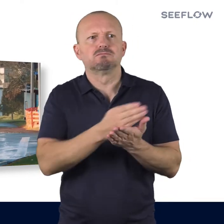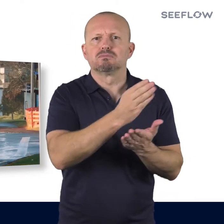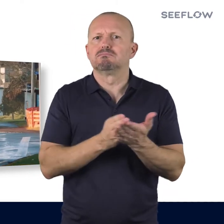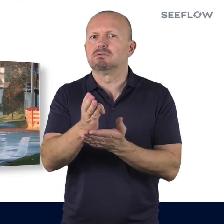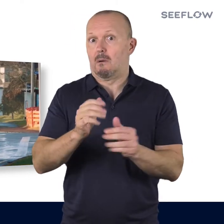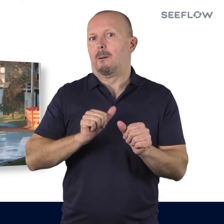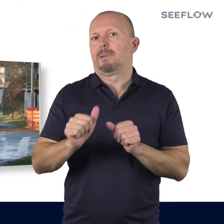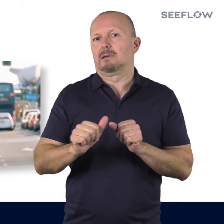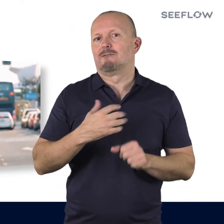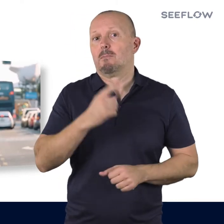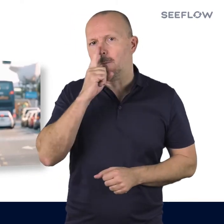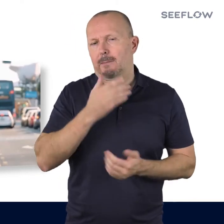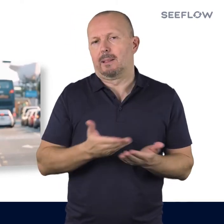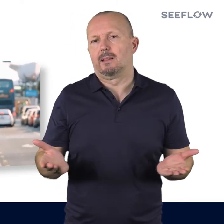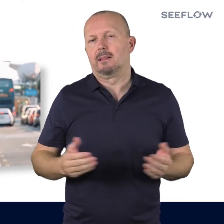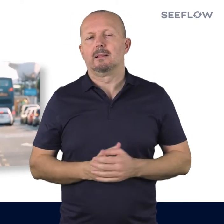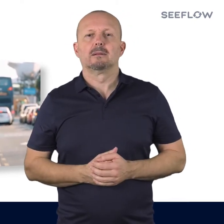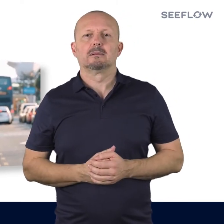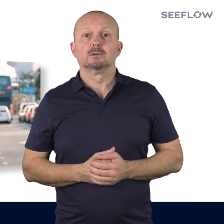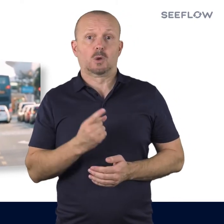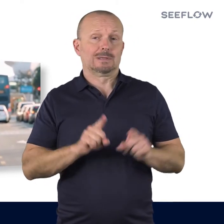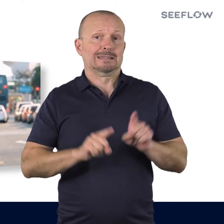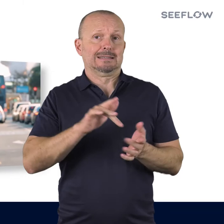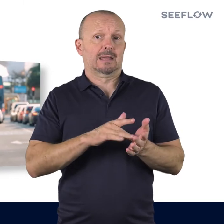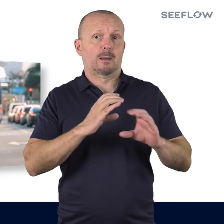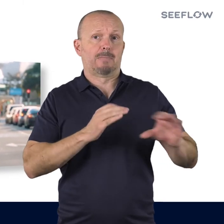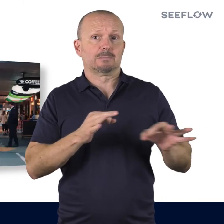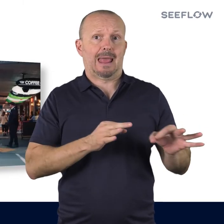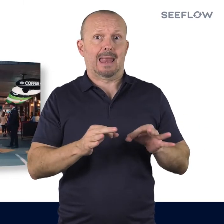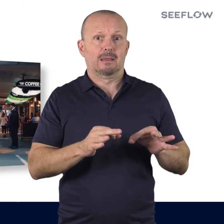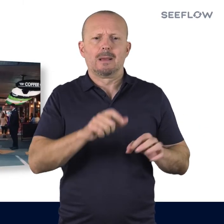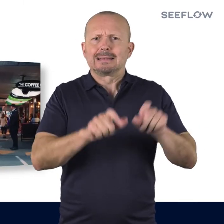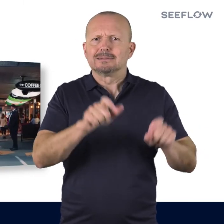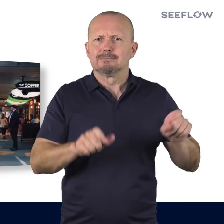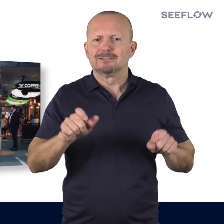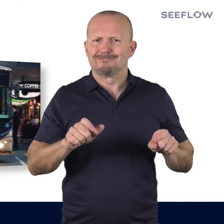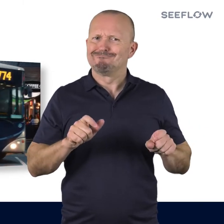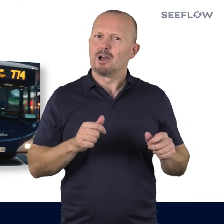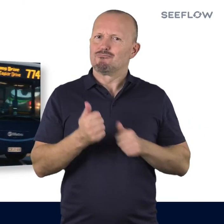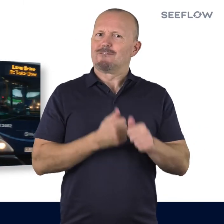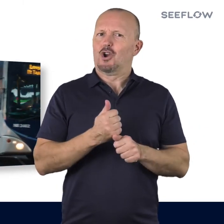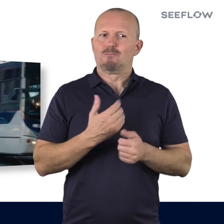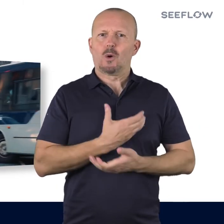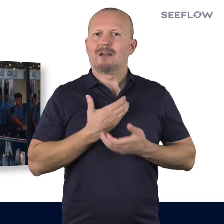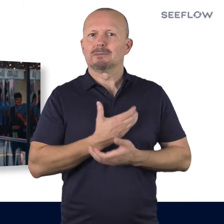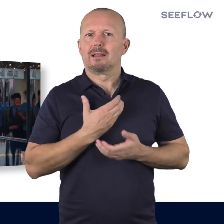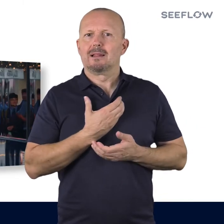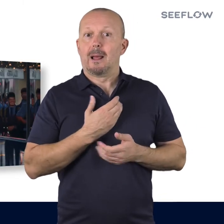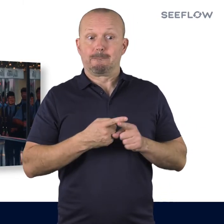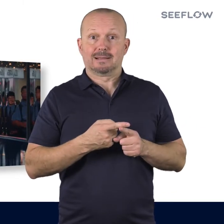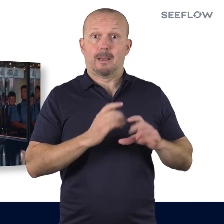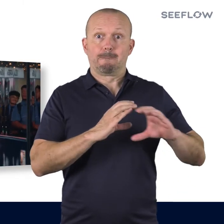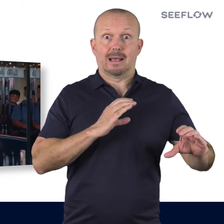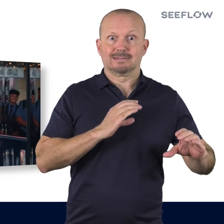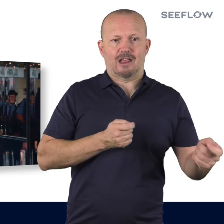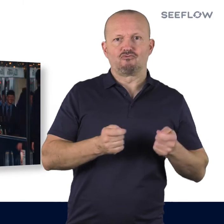The city centre bus plan will improve customer experience, enable us to run buses more efficiently alongside other modes